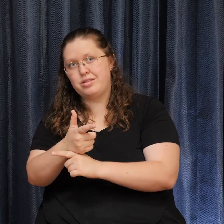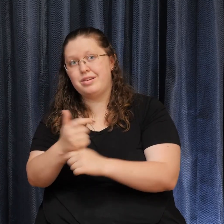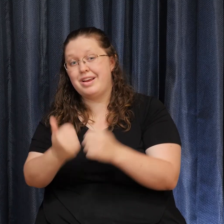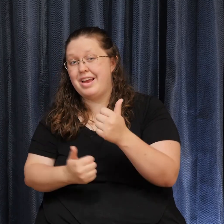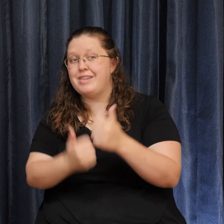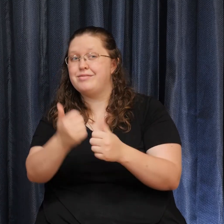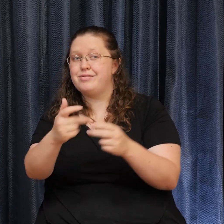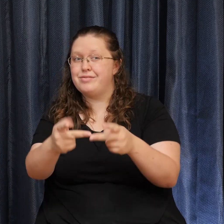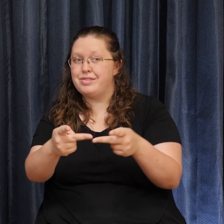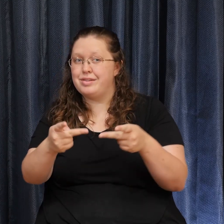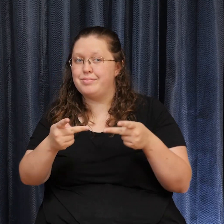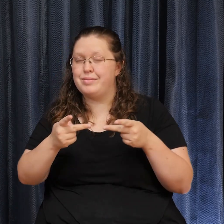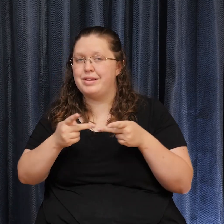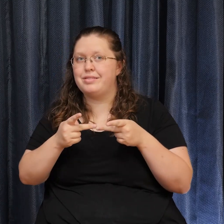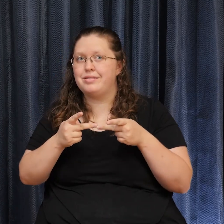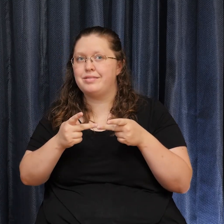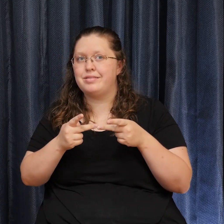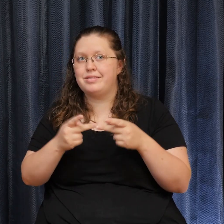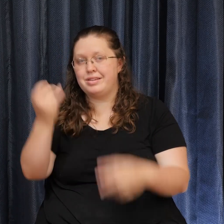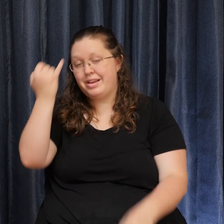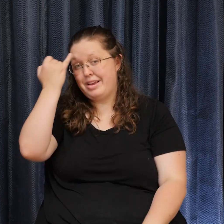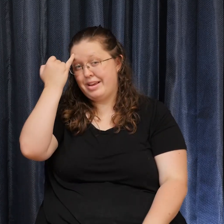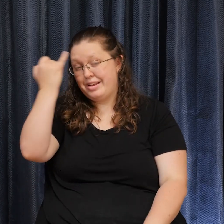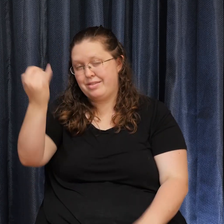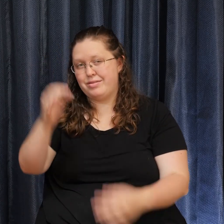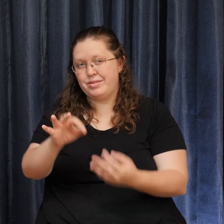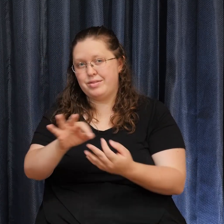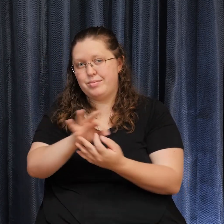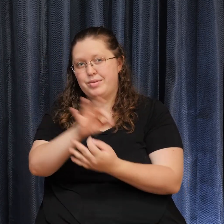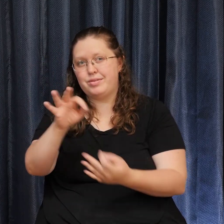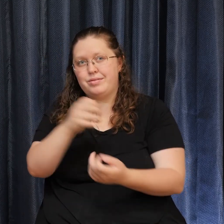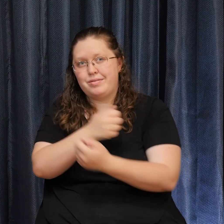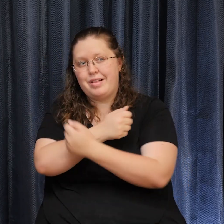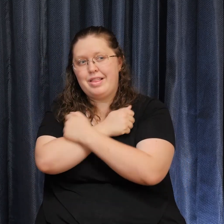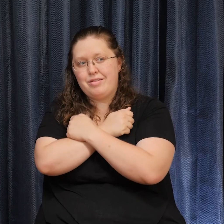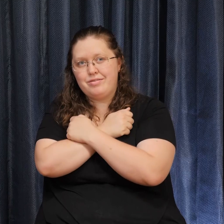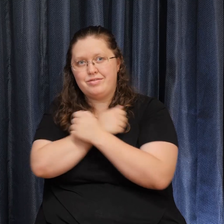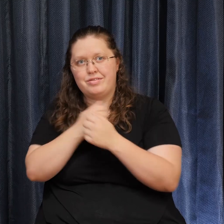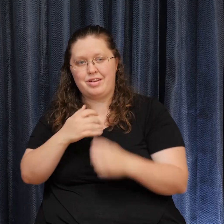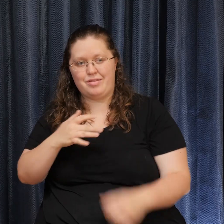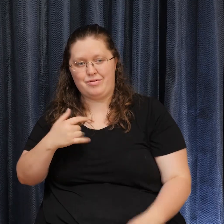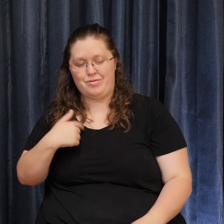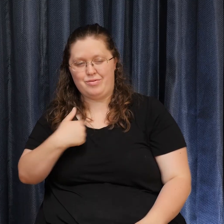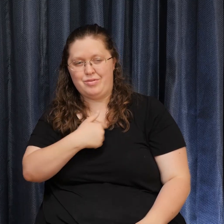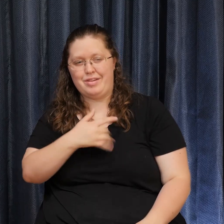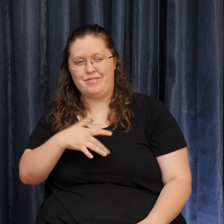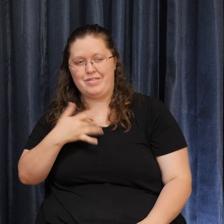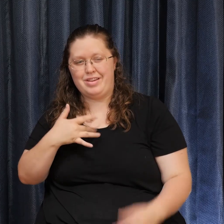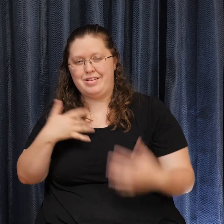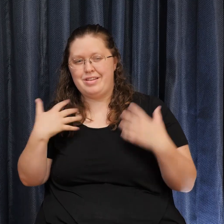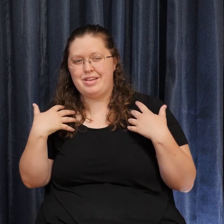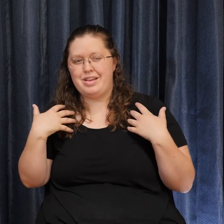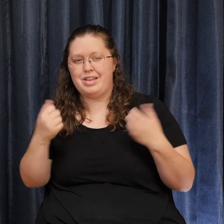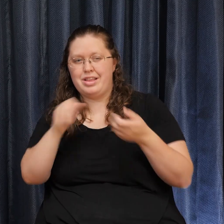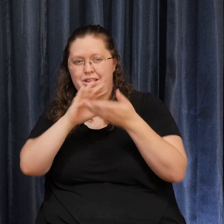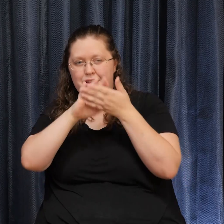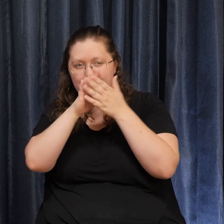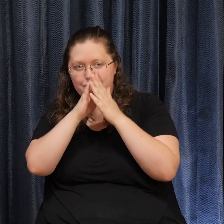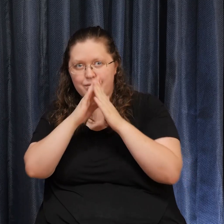forth the idea of that spirit of love as it brings a healing peace and balm to our world, to our own